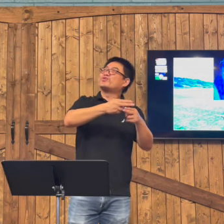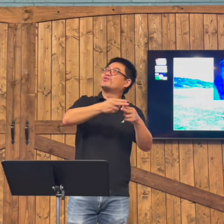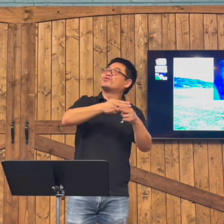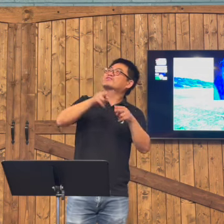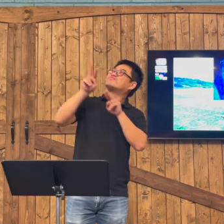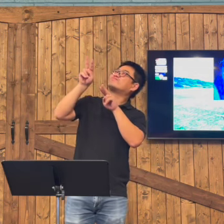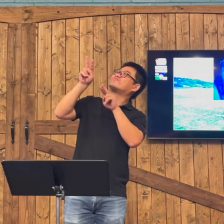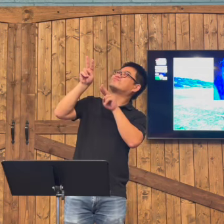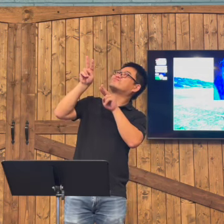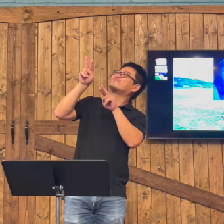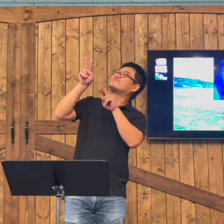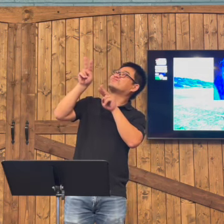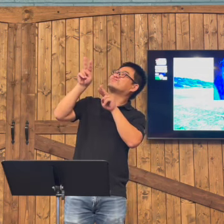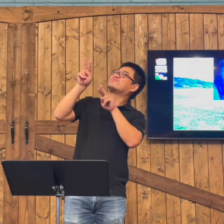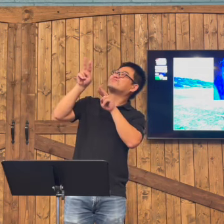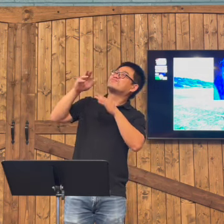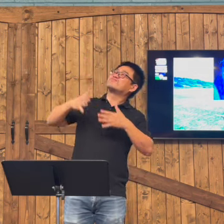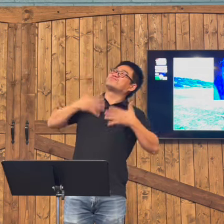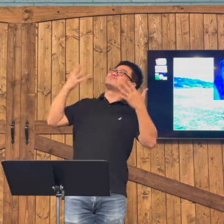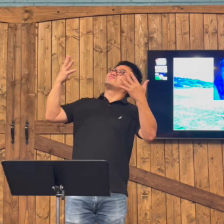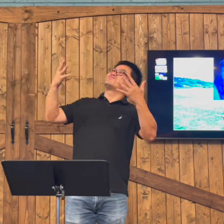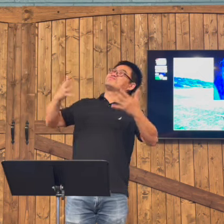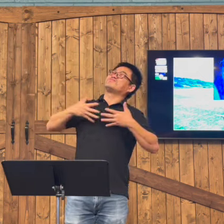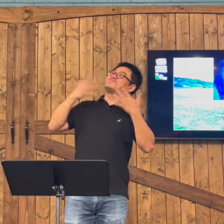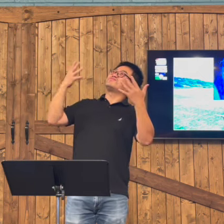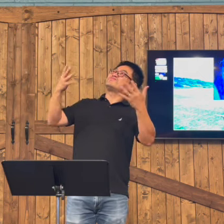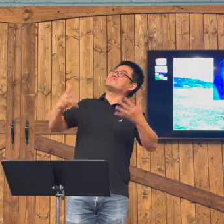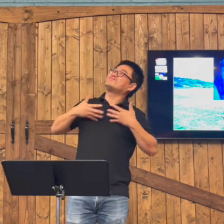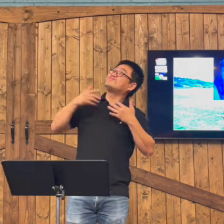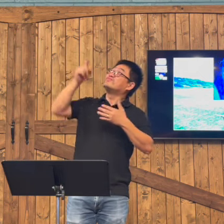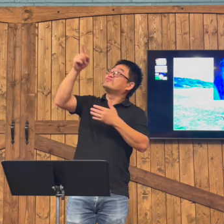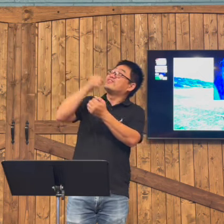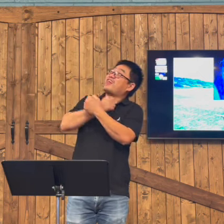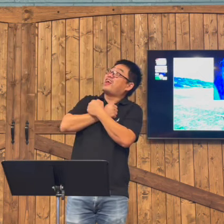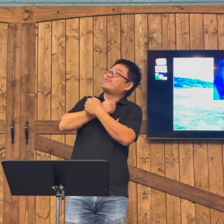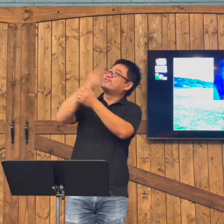eternal home. That you will be up there soon. That you're living in this world temporarily.